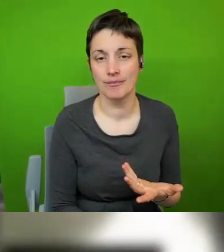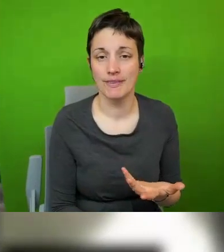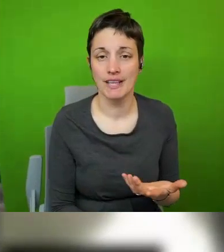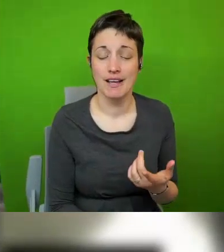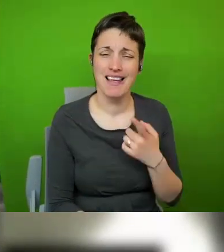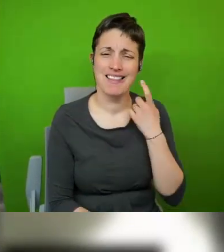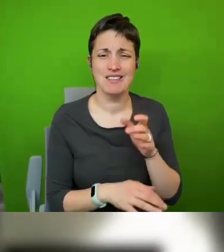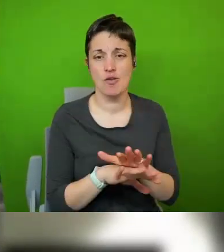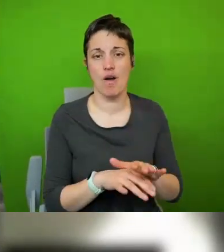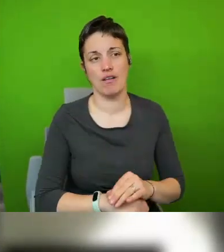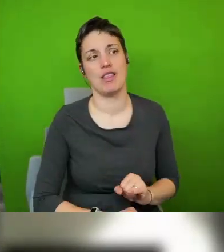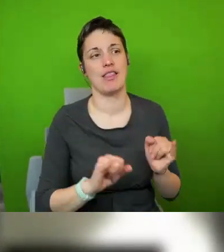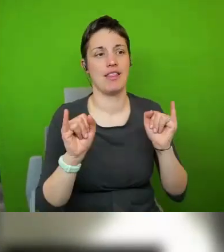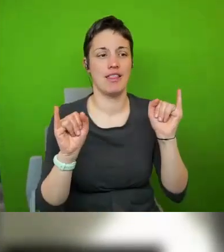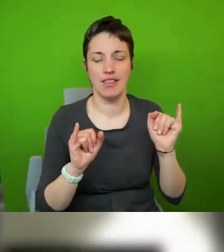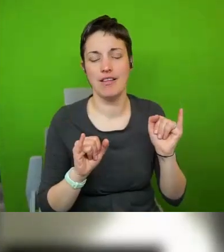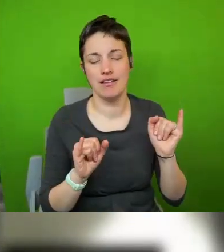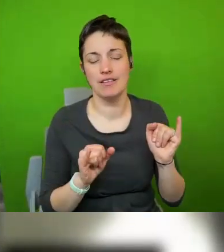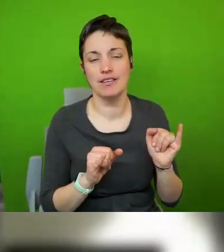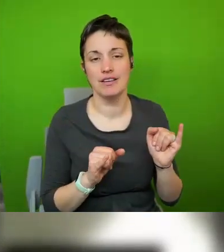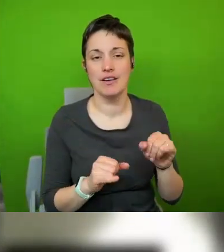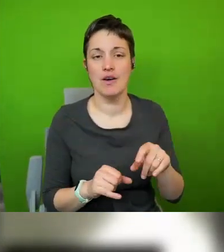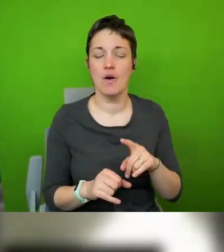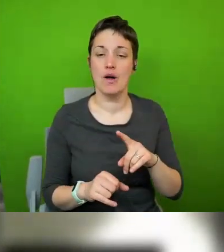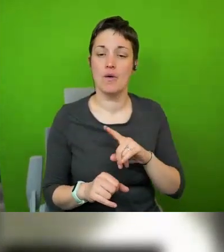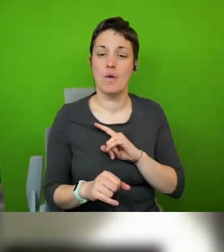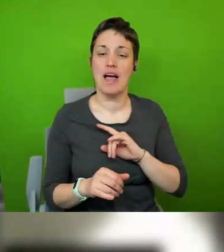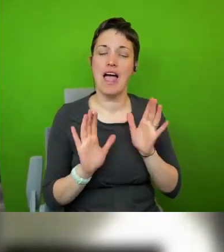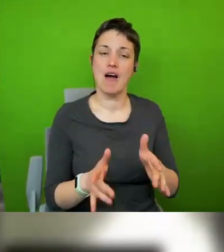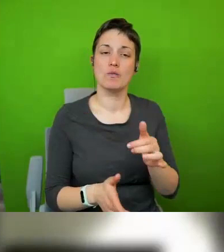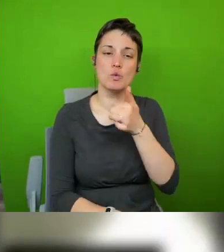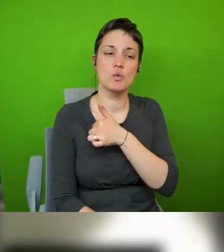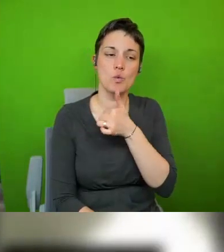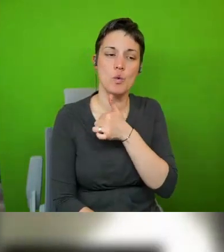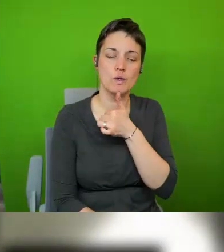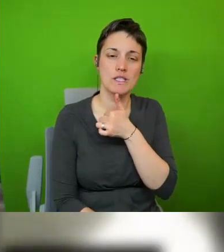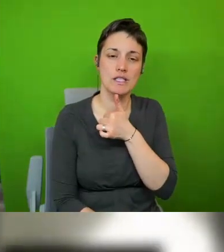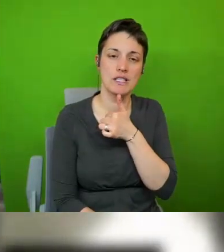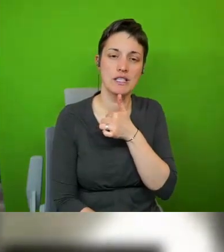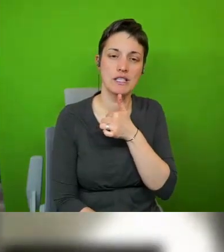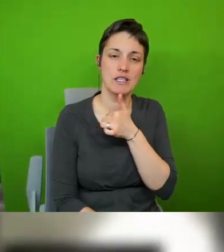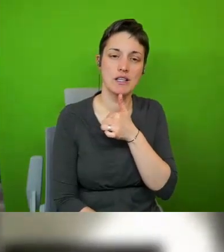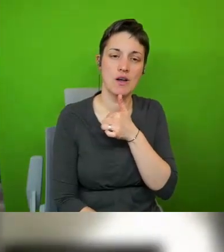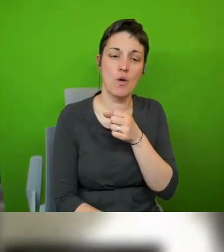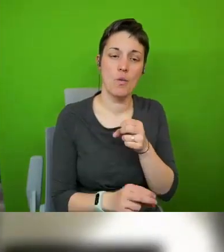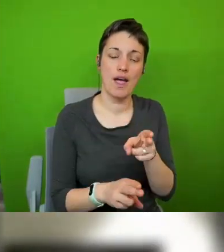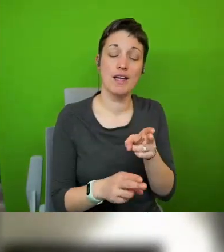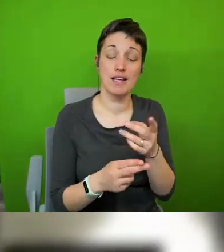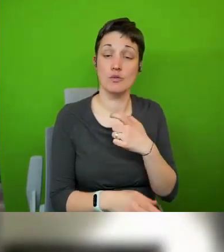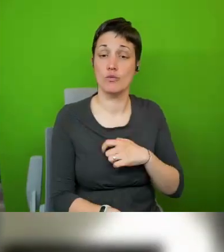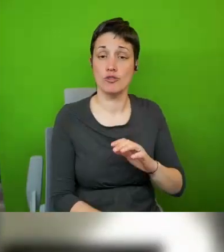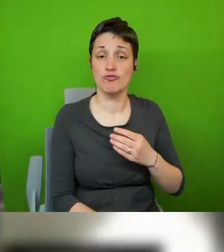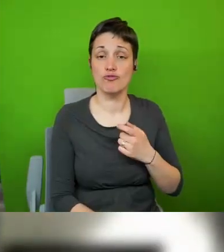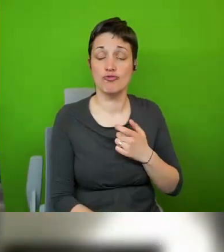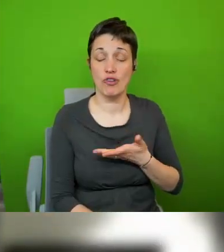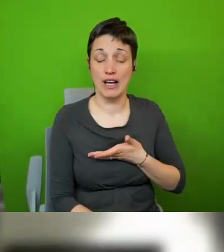because what it does mean is that you have to use the means that you use always in human rights to resolve these issues